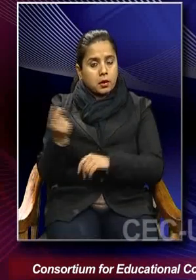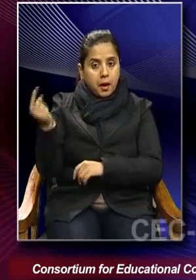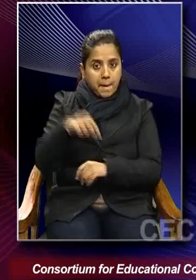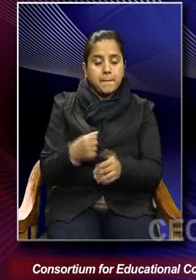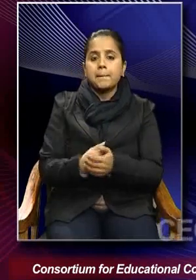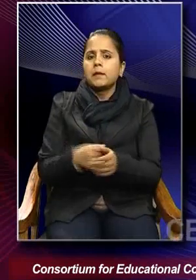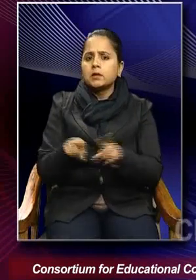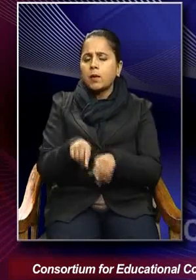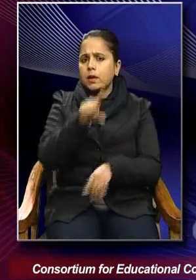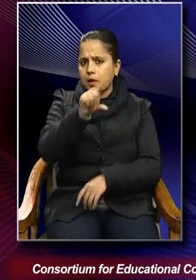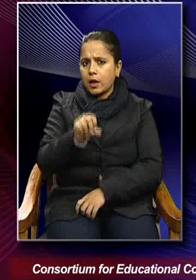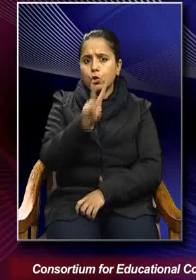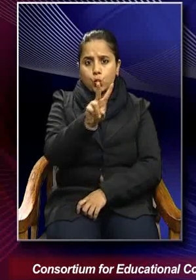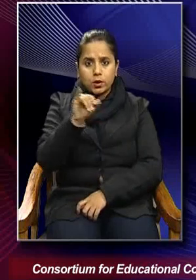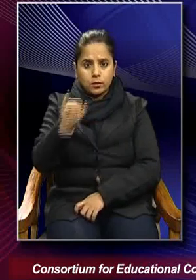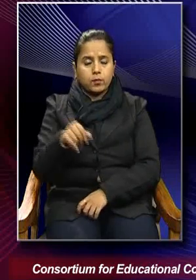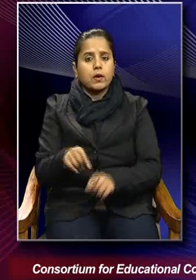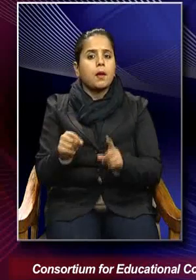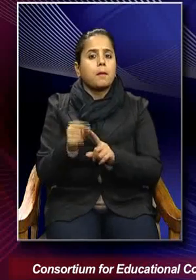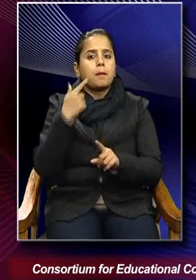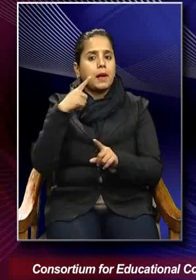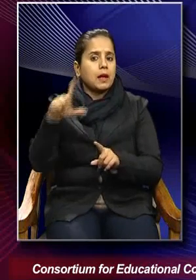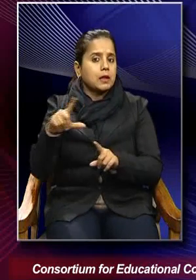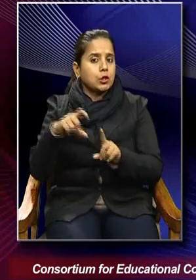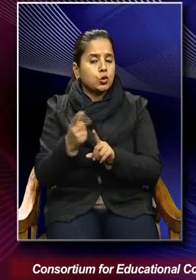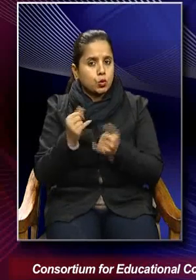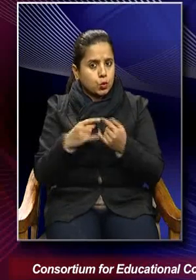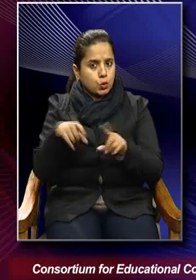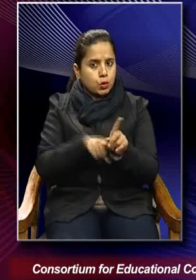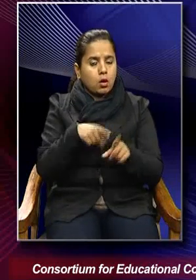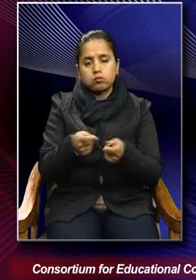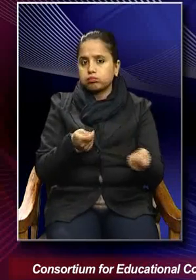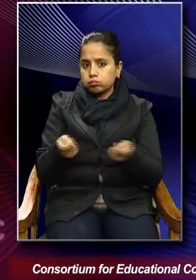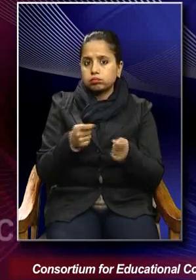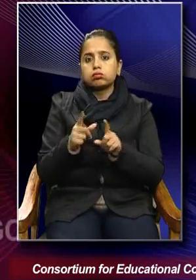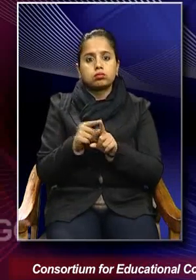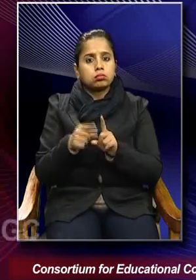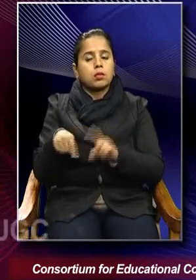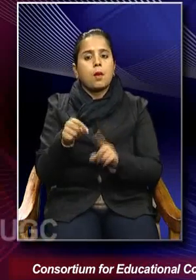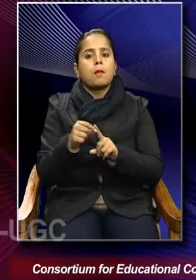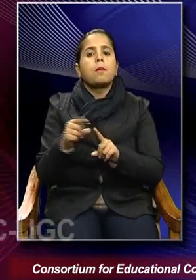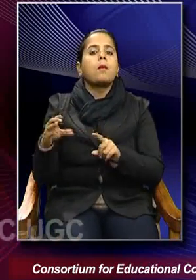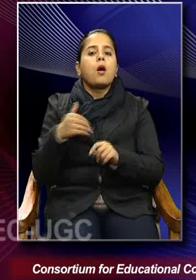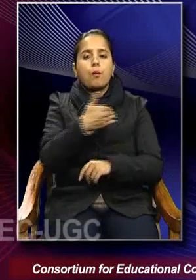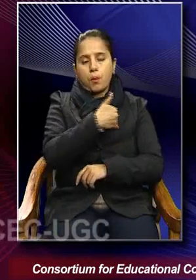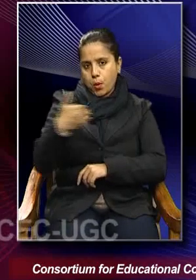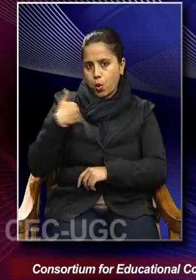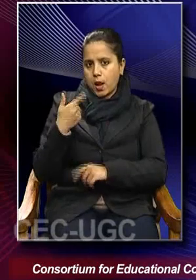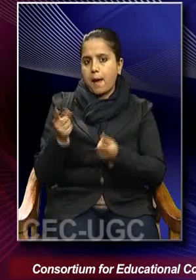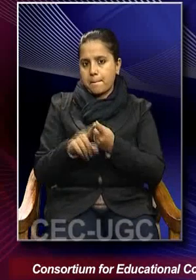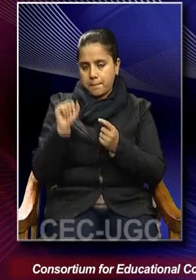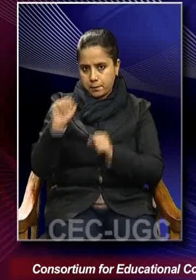in 1926, uh, Pildusti, uh, takes control of, uh, Poland, uh, in a, uh,